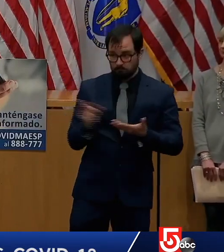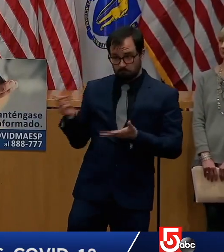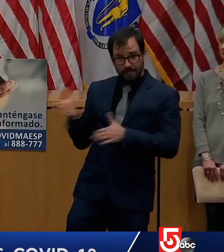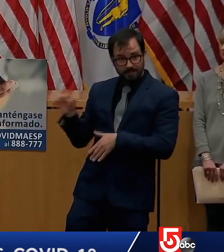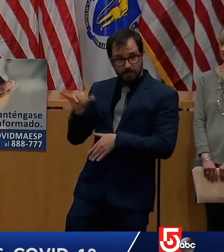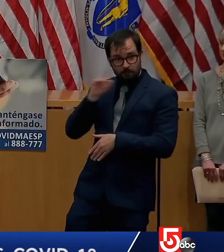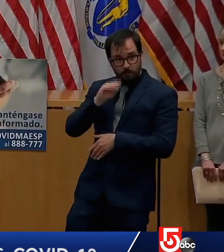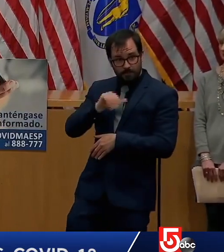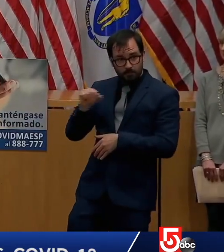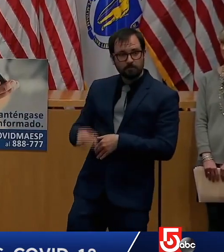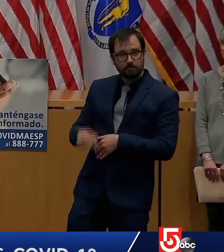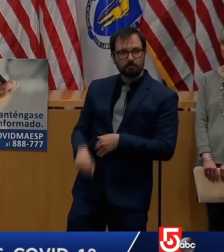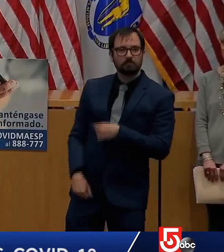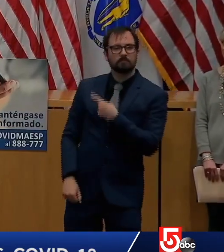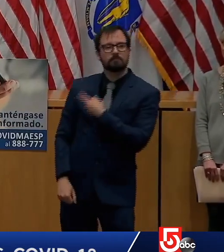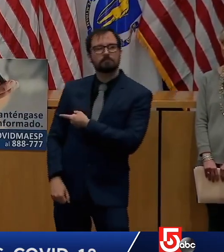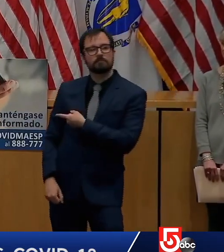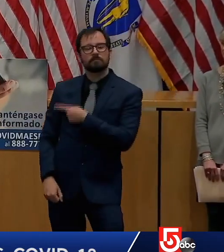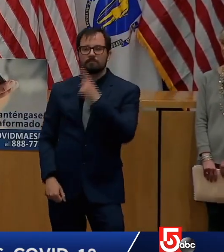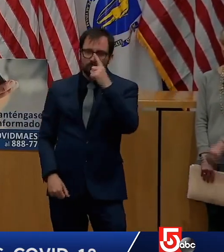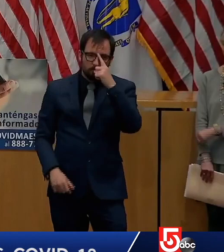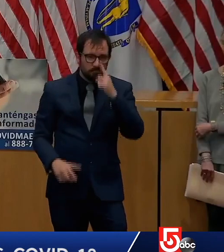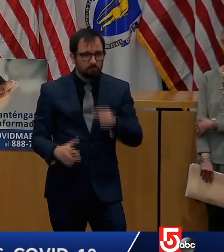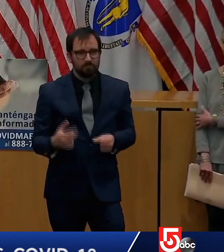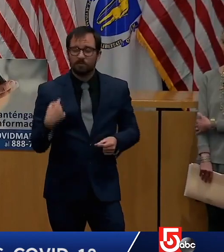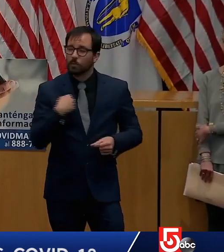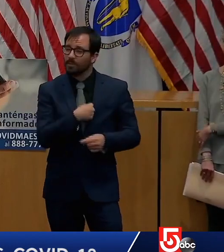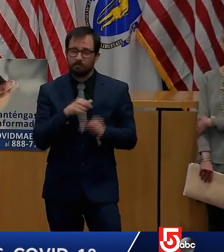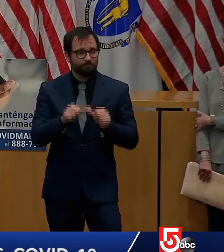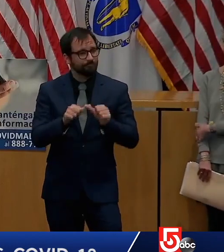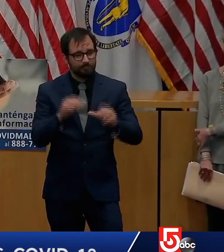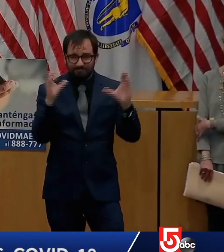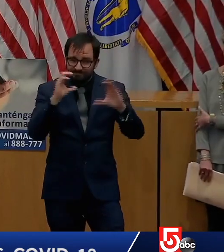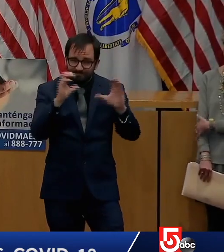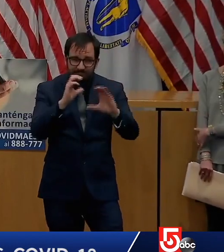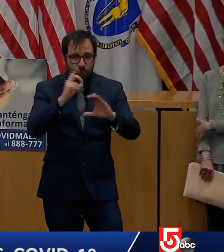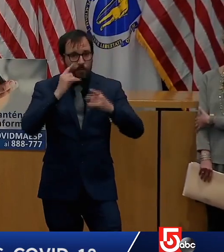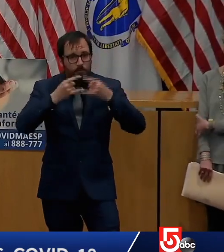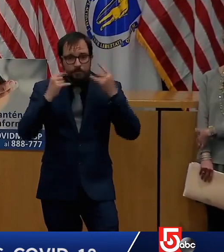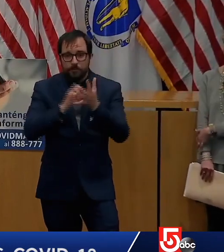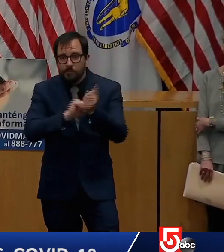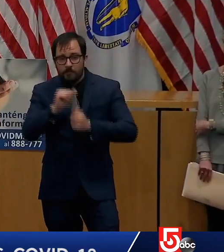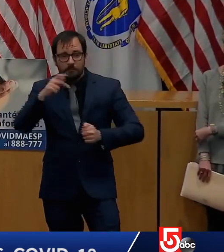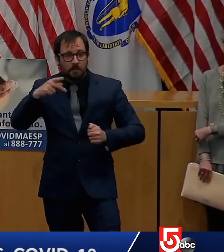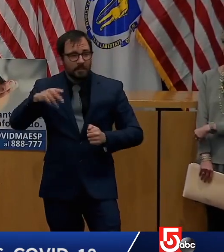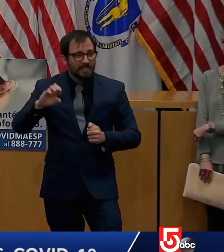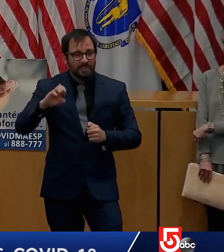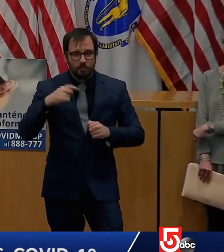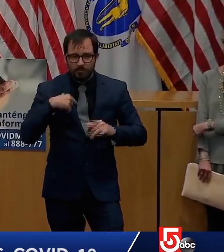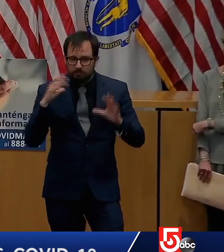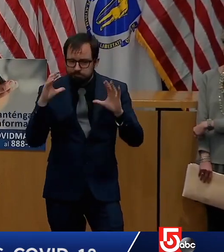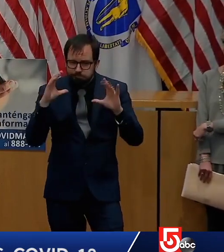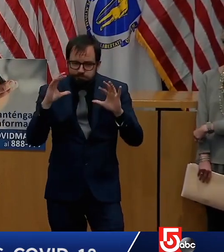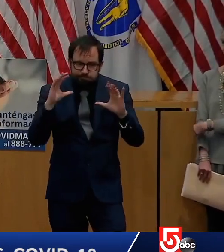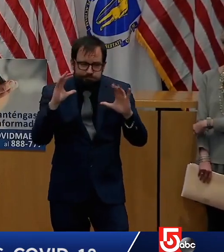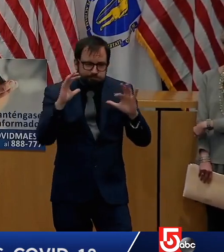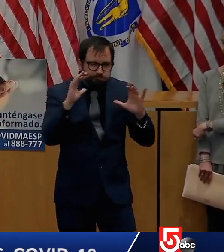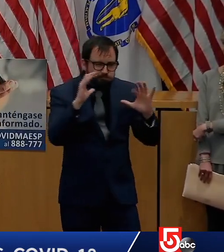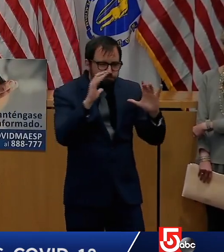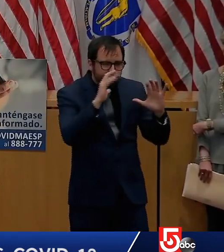this press event a few weeks ago, somebody asked me when I thought we would have enough, and I basically said never.